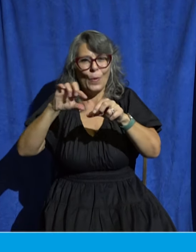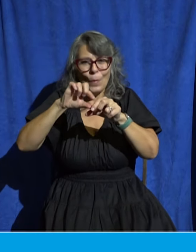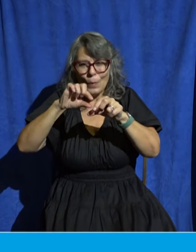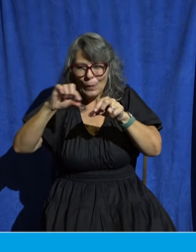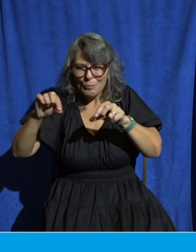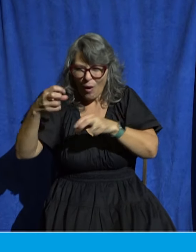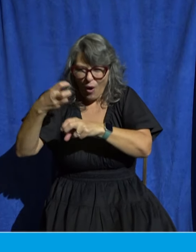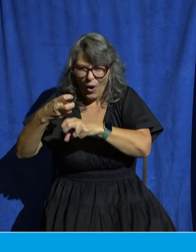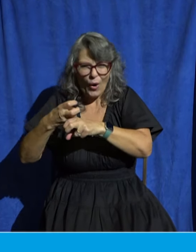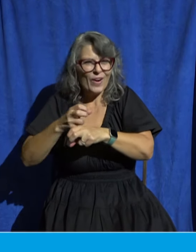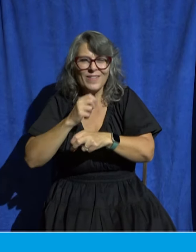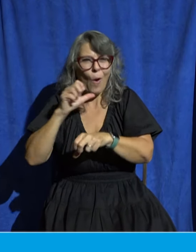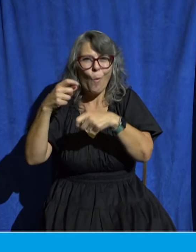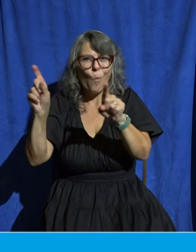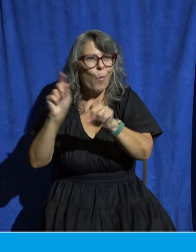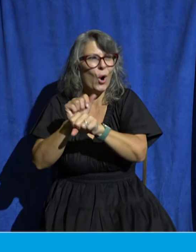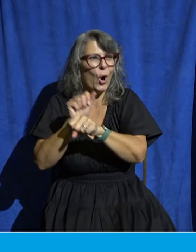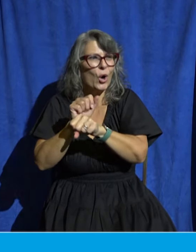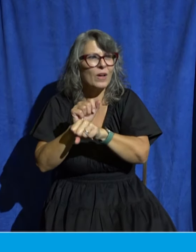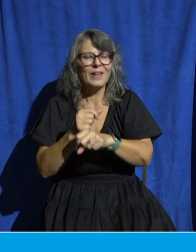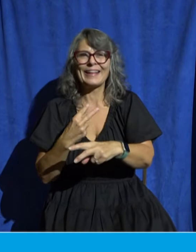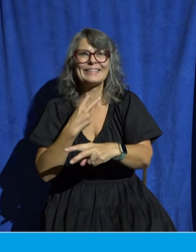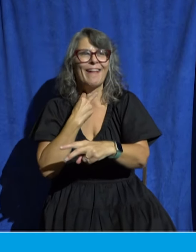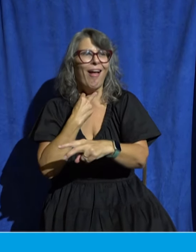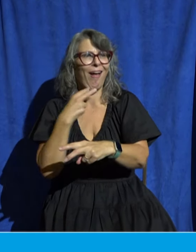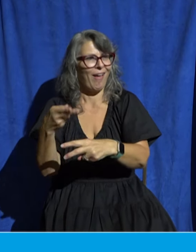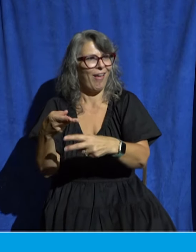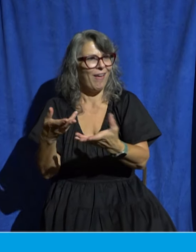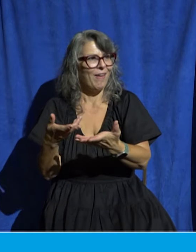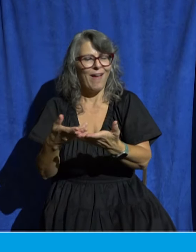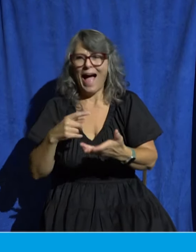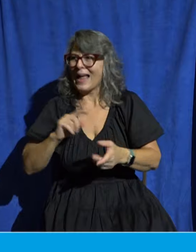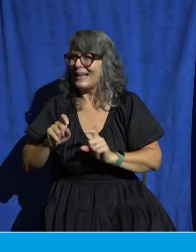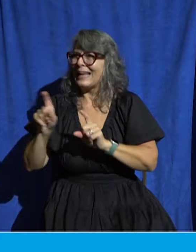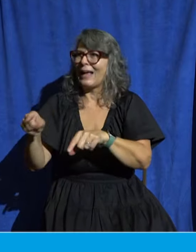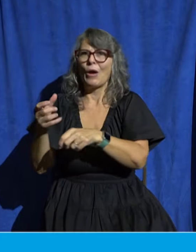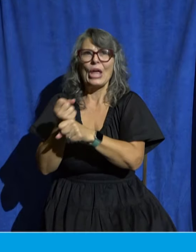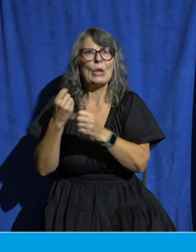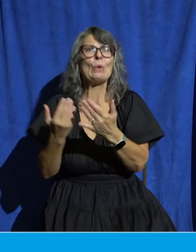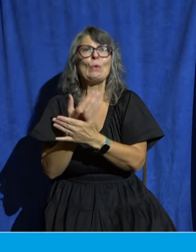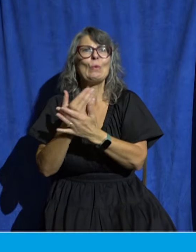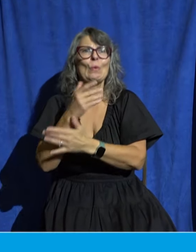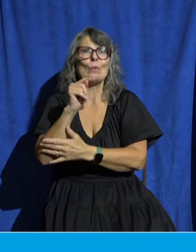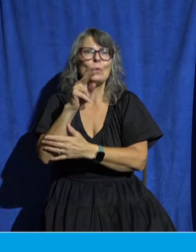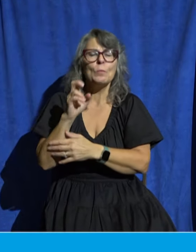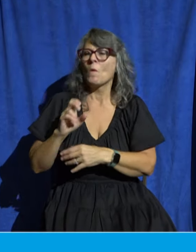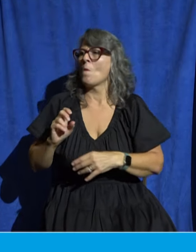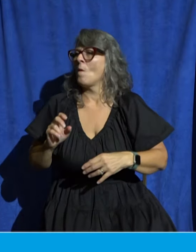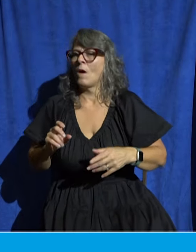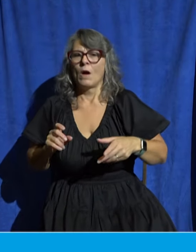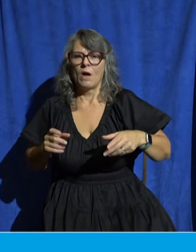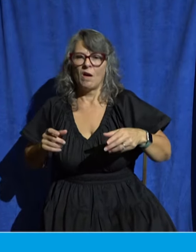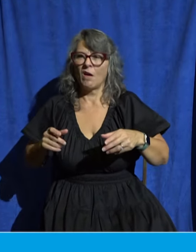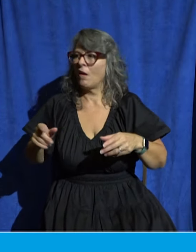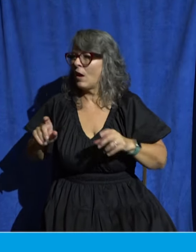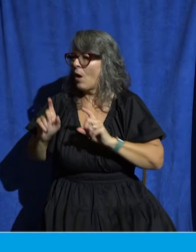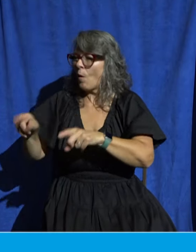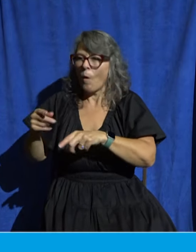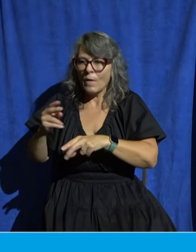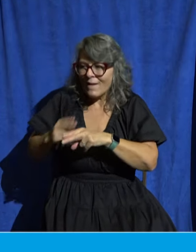I'd need a new tube of something like this, I would have to run back down, get a utility knife and cut off the top and then come back. And I need another one. I have to go